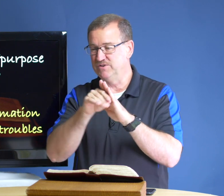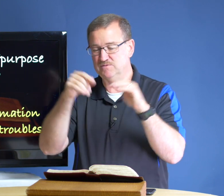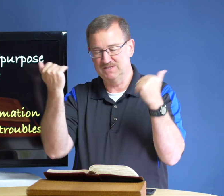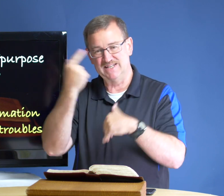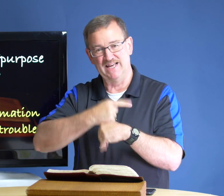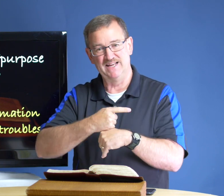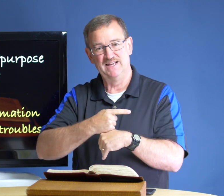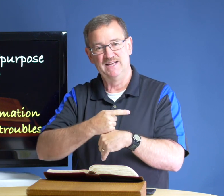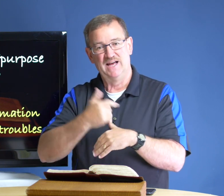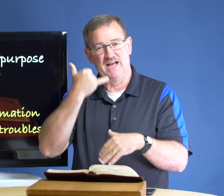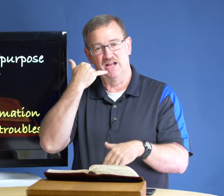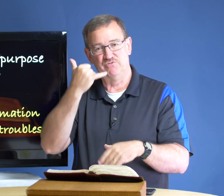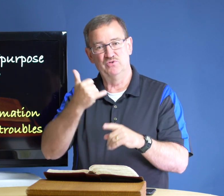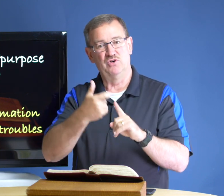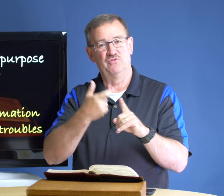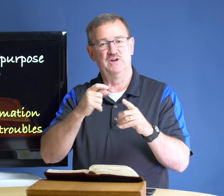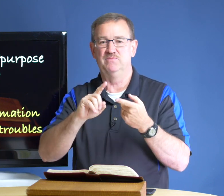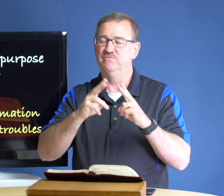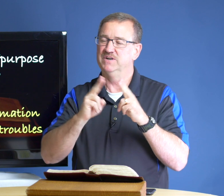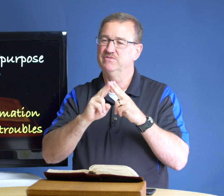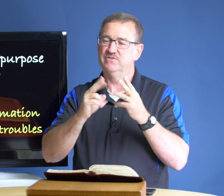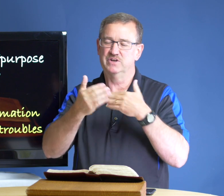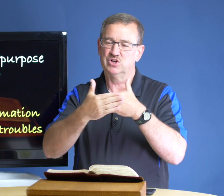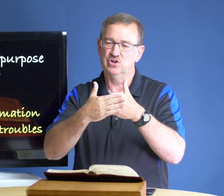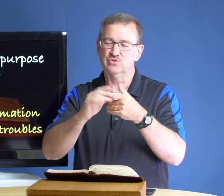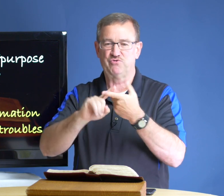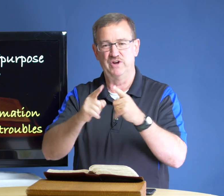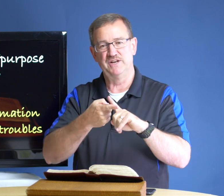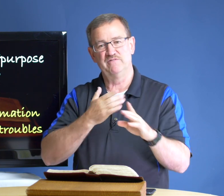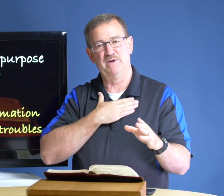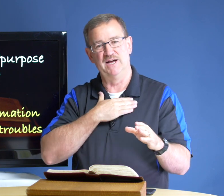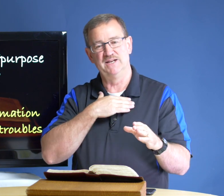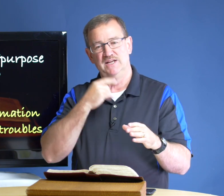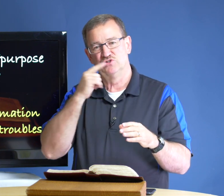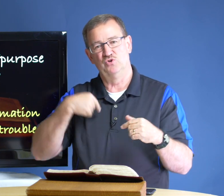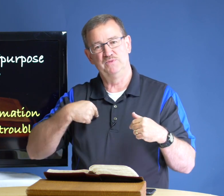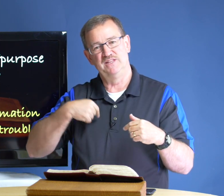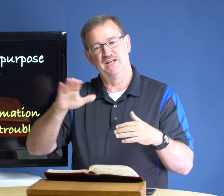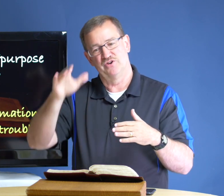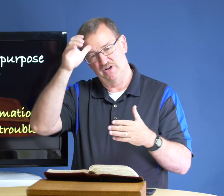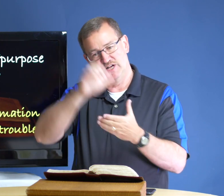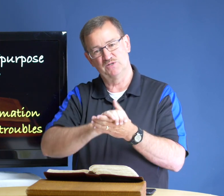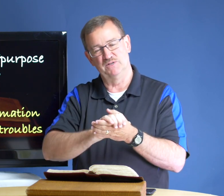film today i got a phone call from very very very close friend of mine told me that her husband